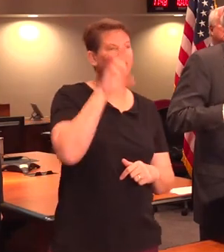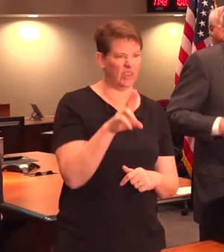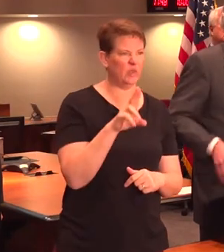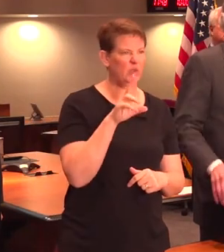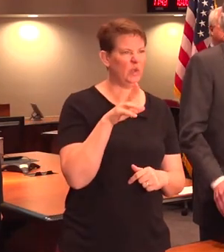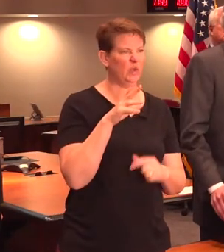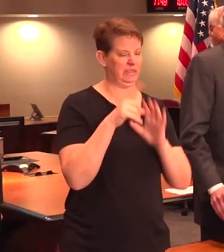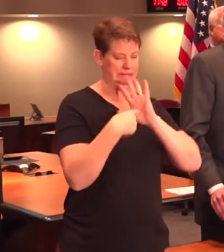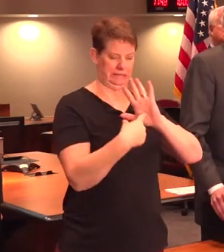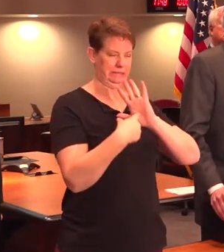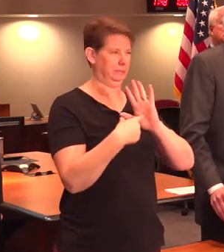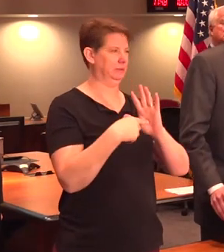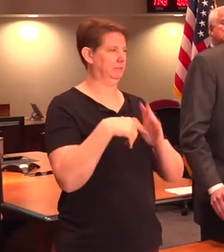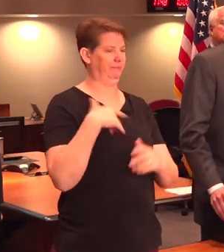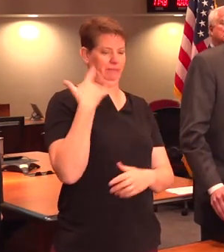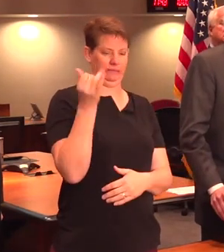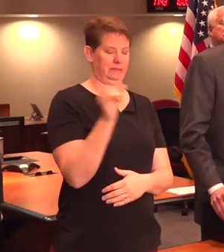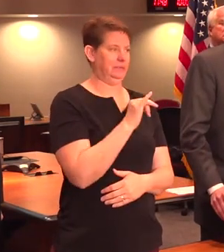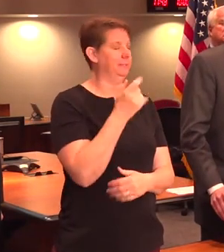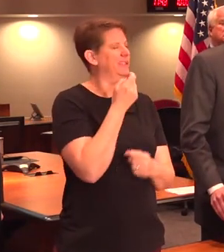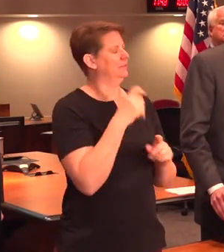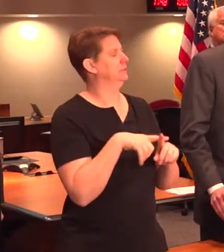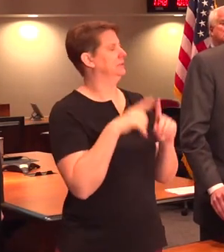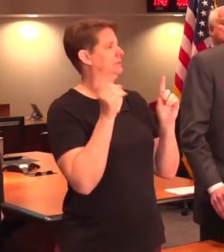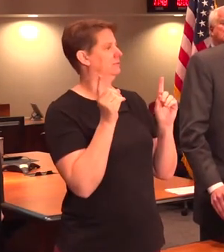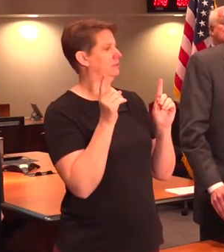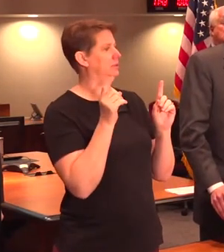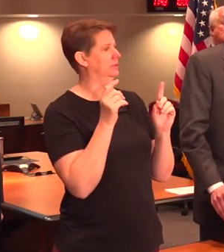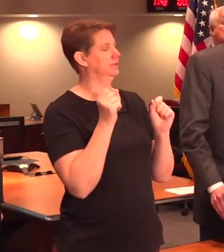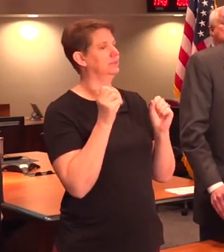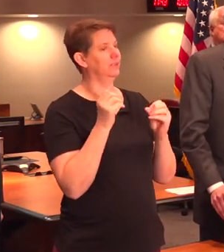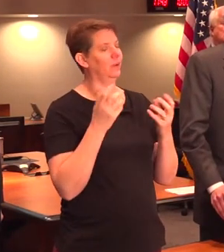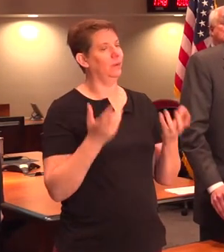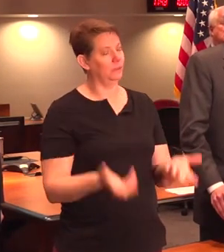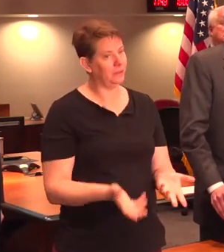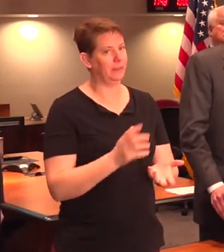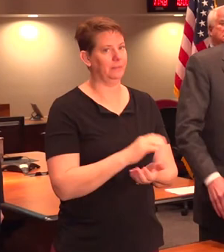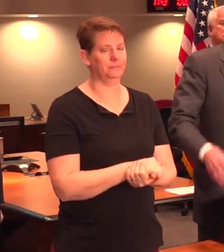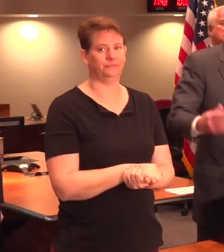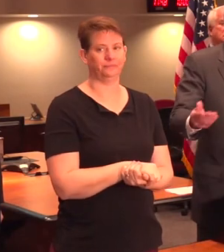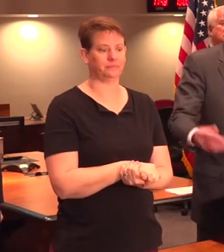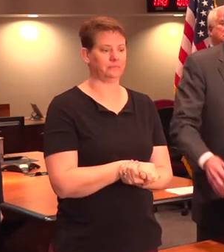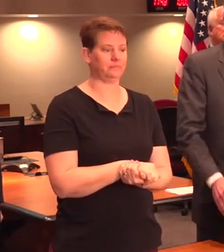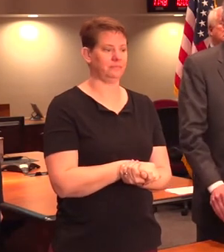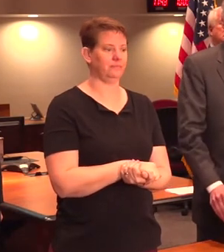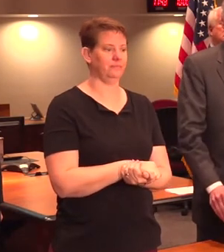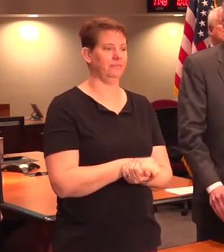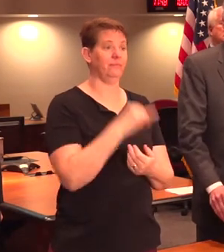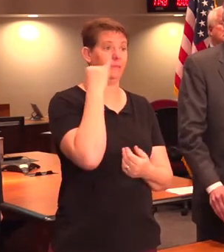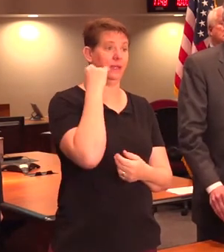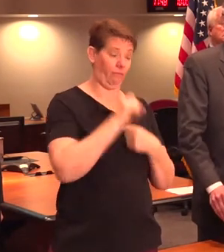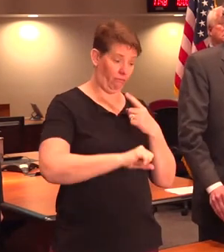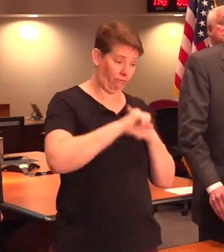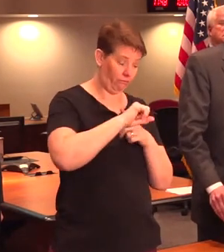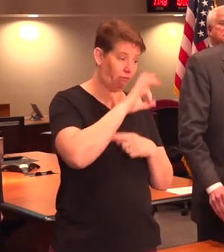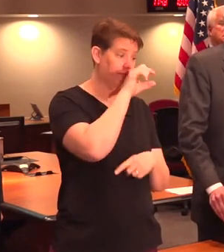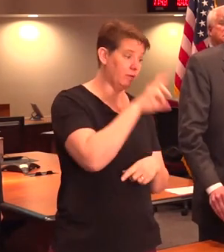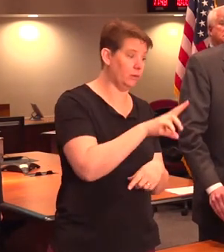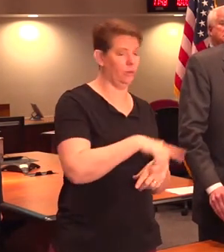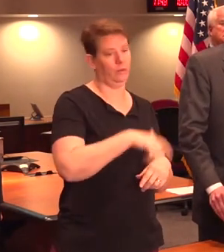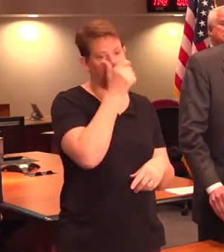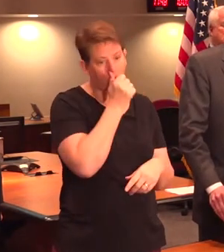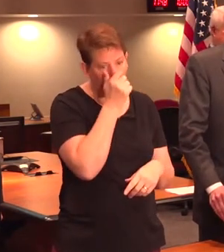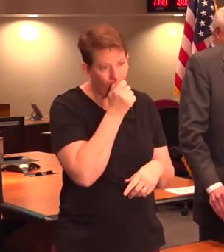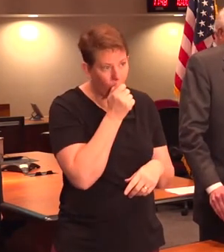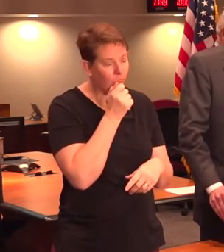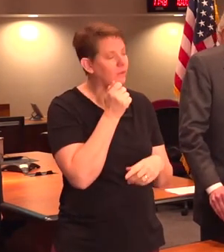That is the symptoms, what you feel, but it's different. So again, if you get the flu or you get a cold, do